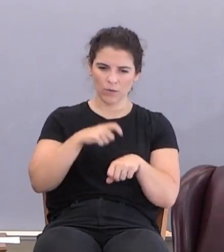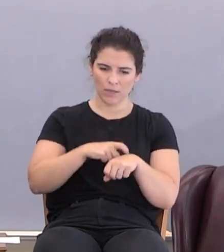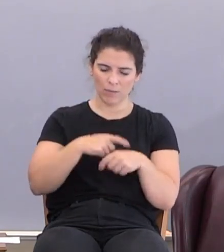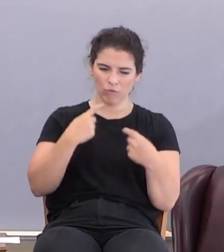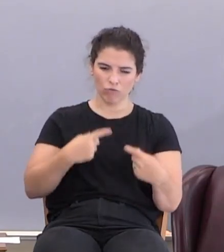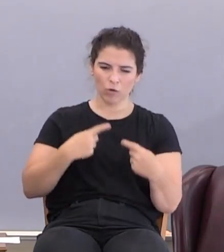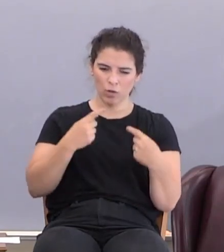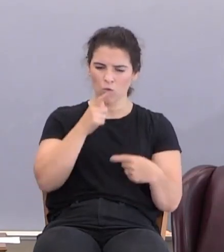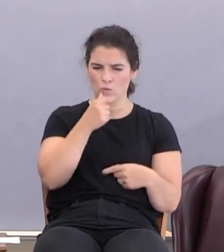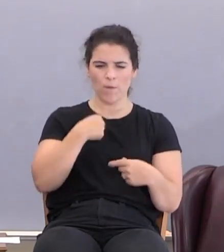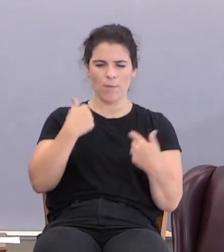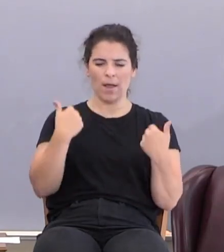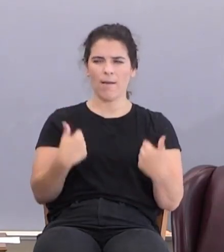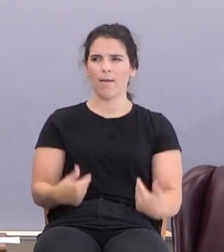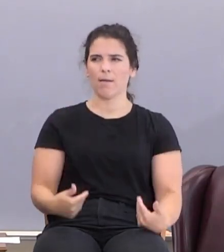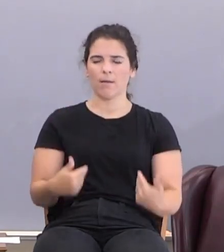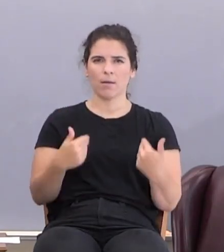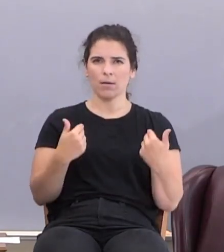out who I am.